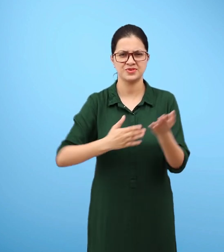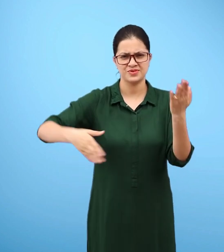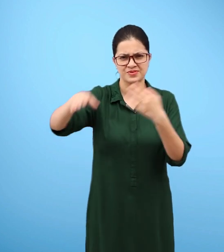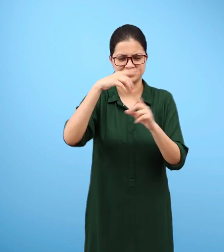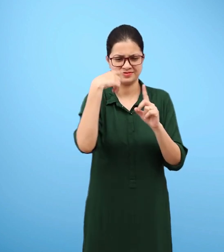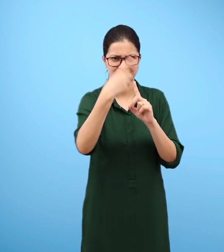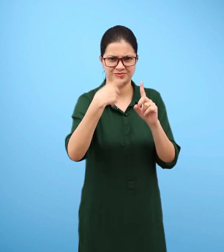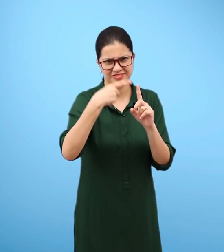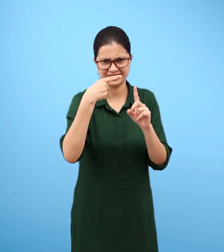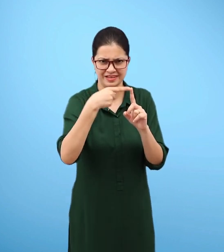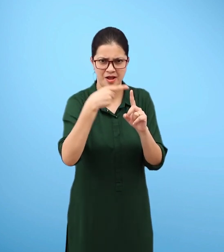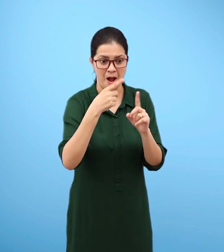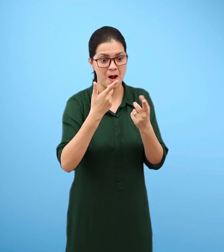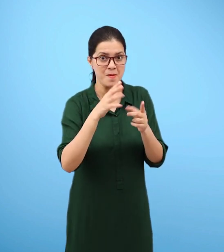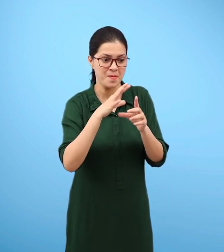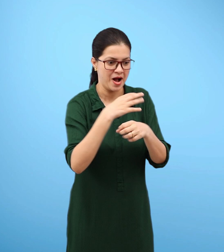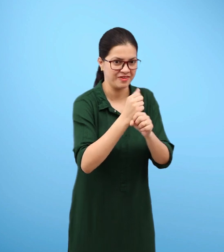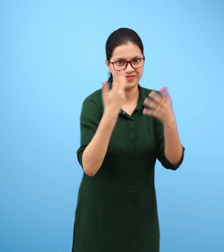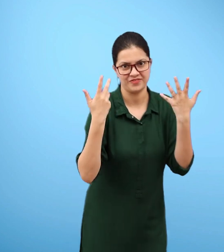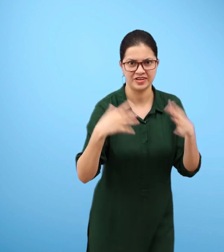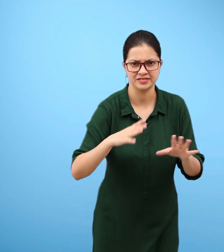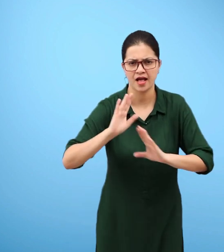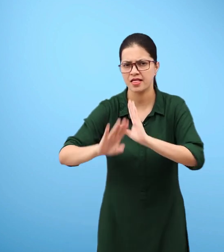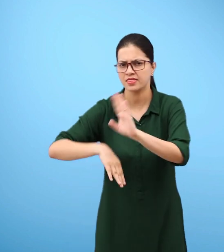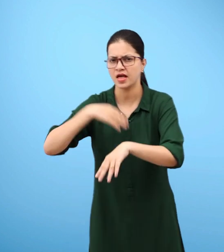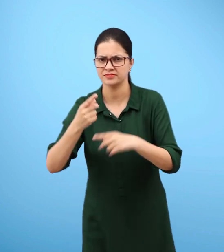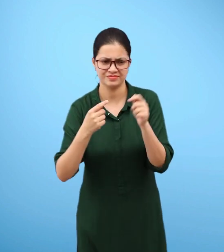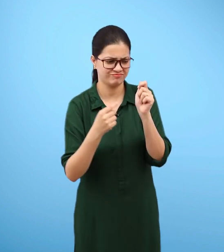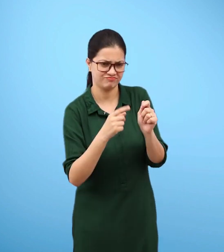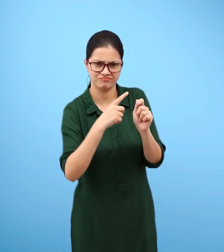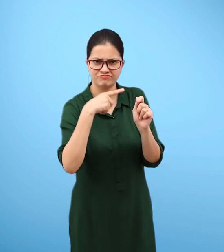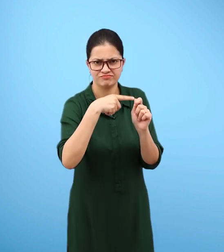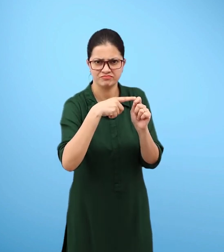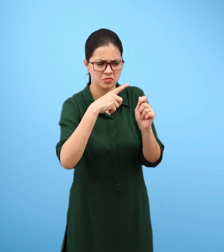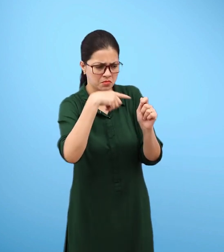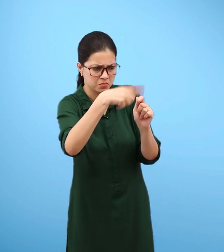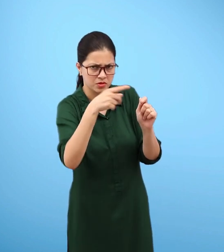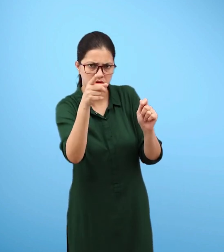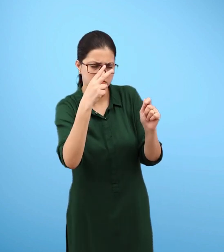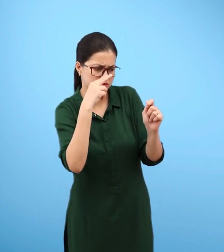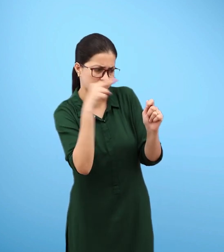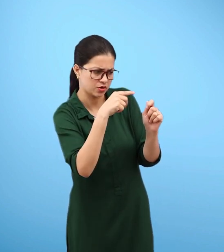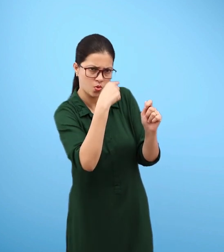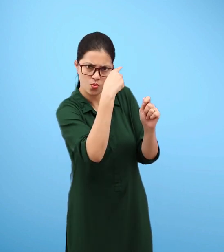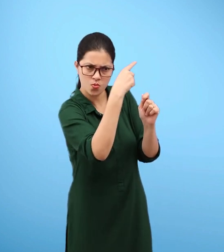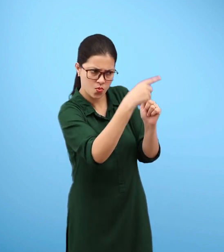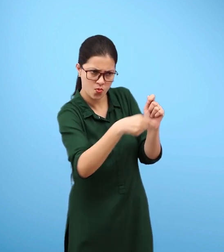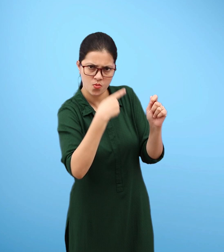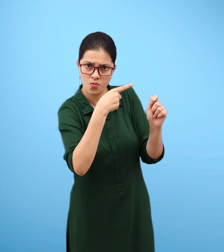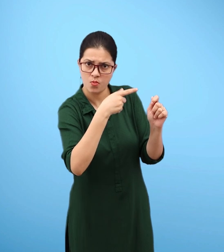Hold the stick of firki of and place it in different directions in an open area. Move it a